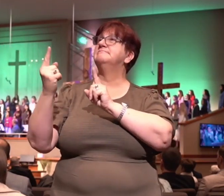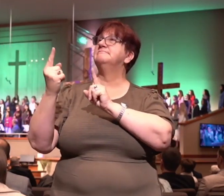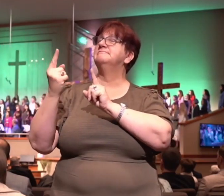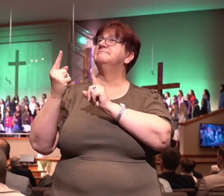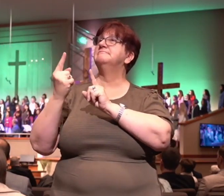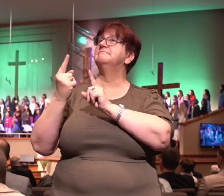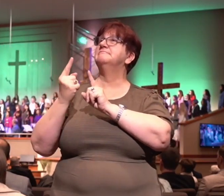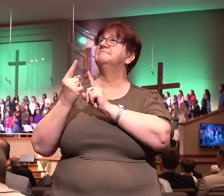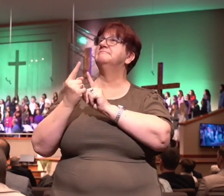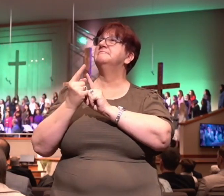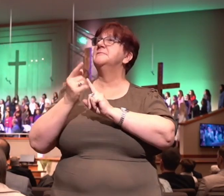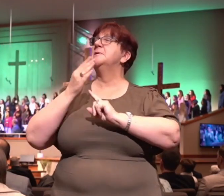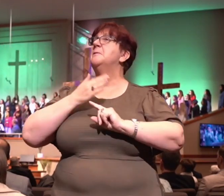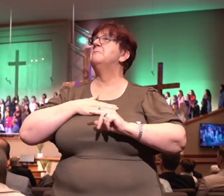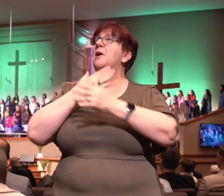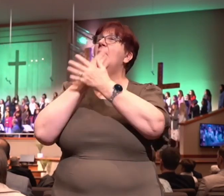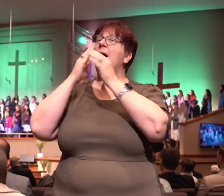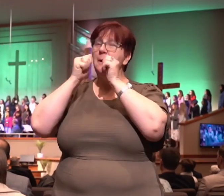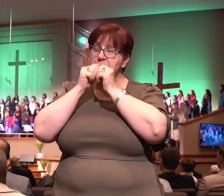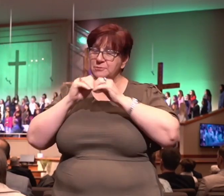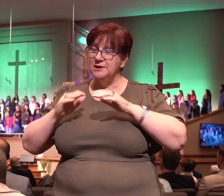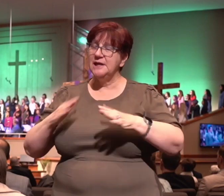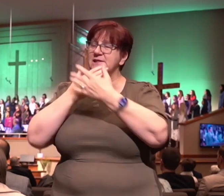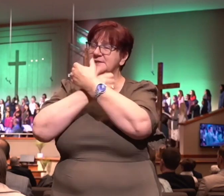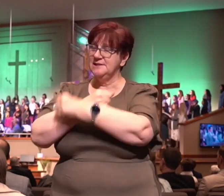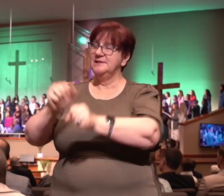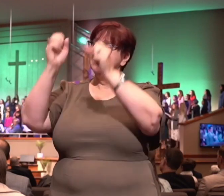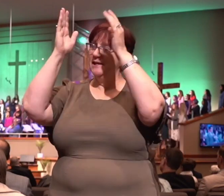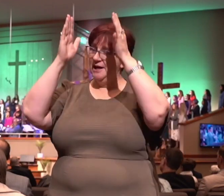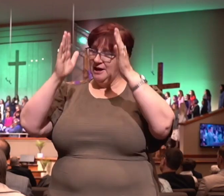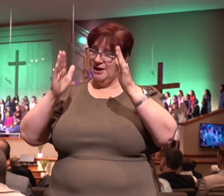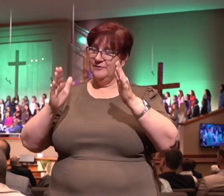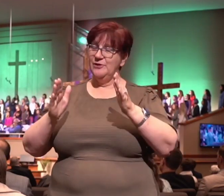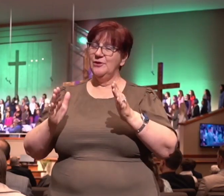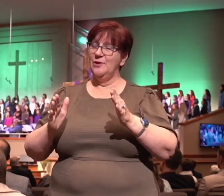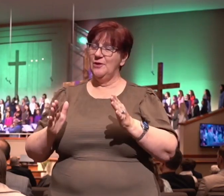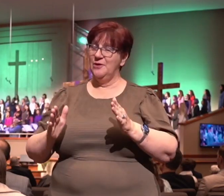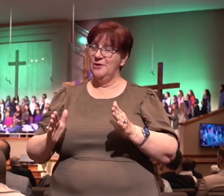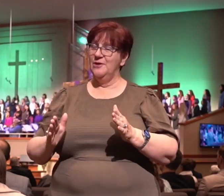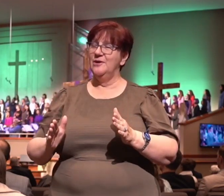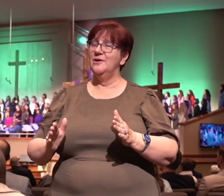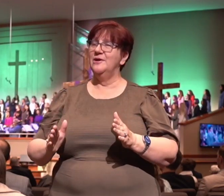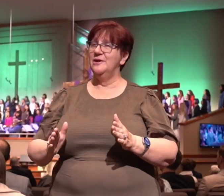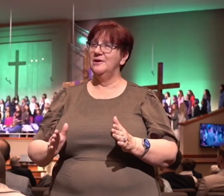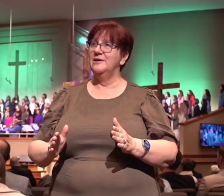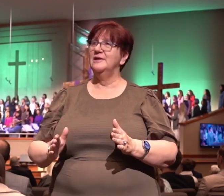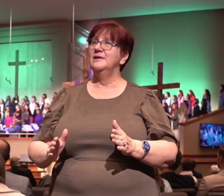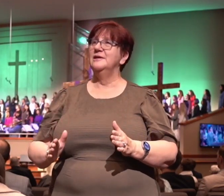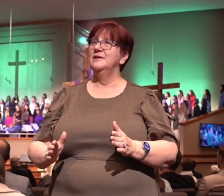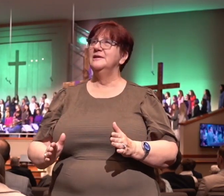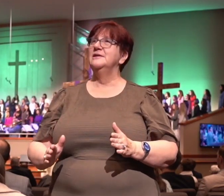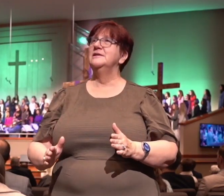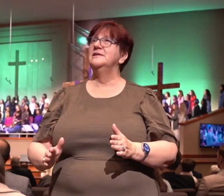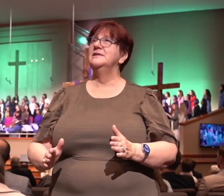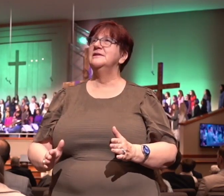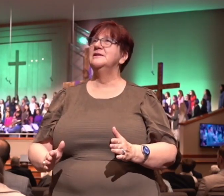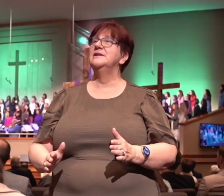My blessed Savior. To save